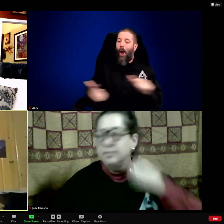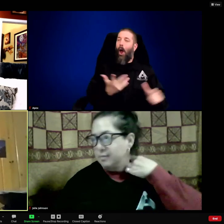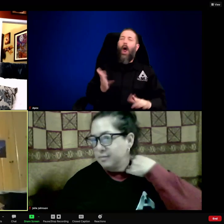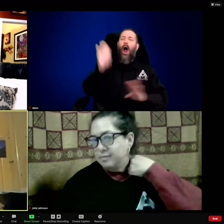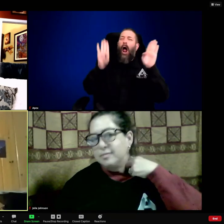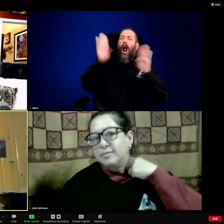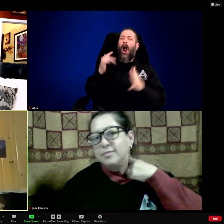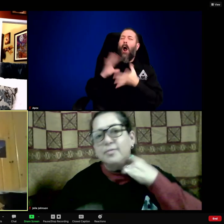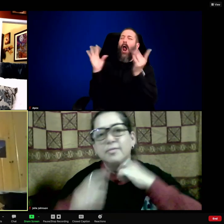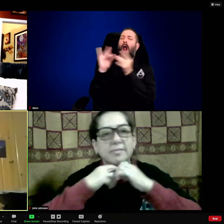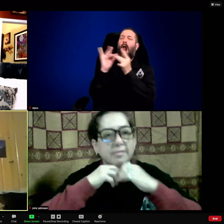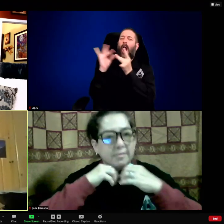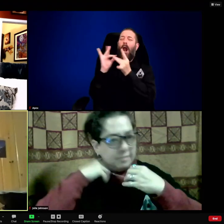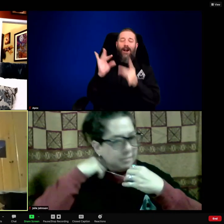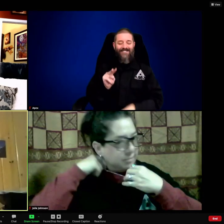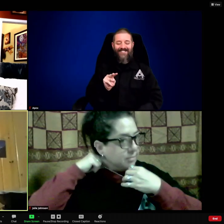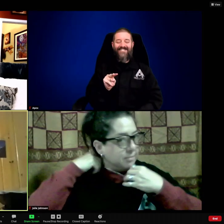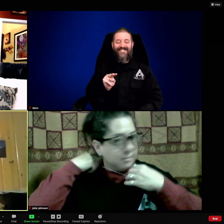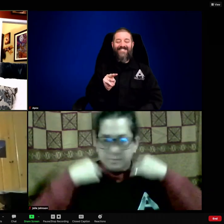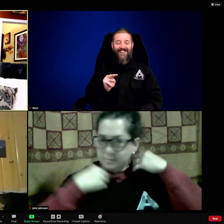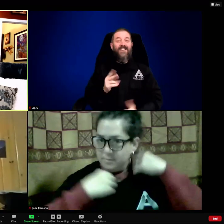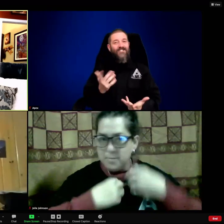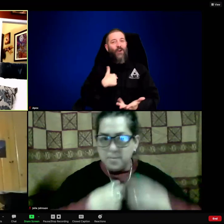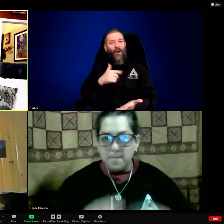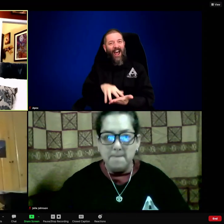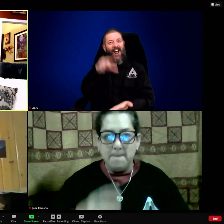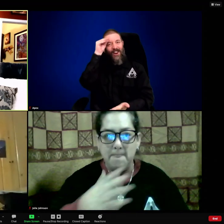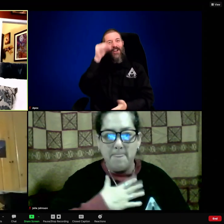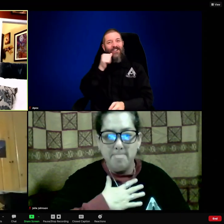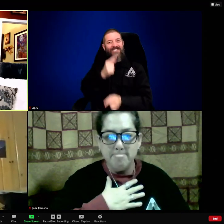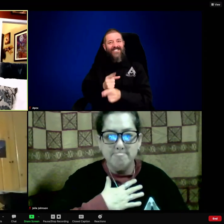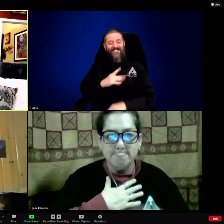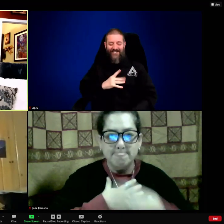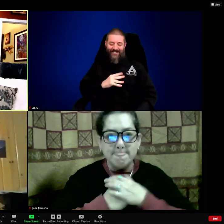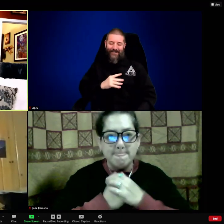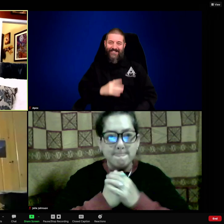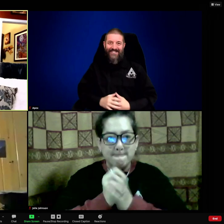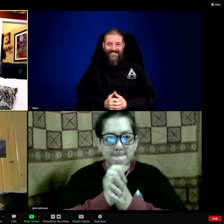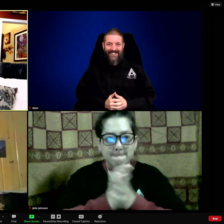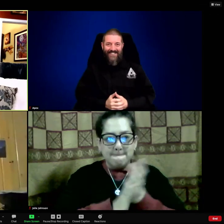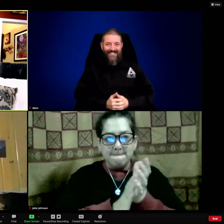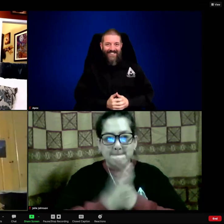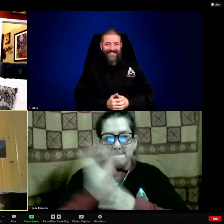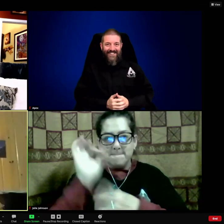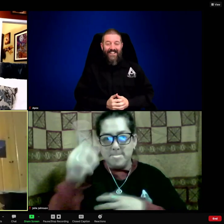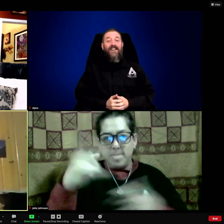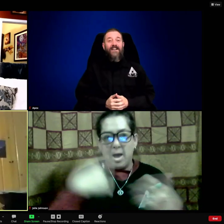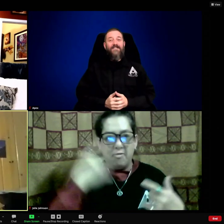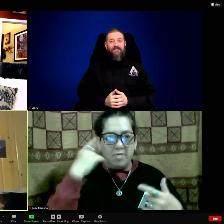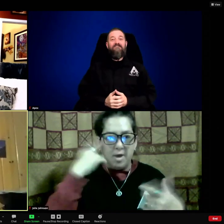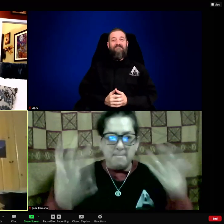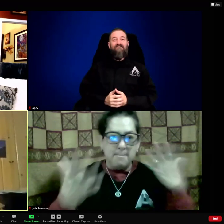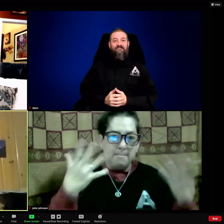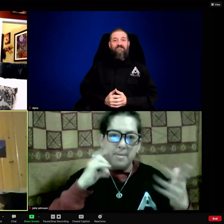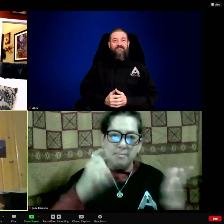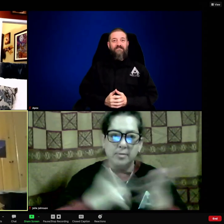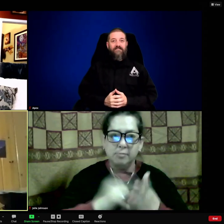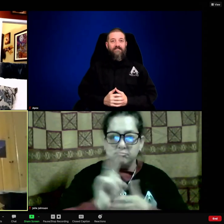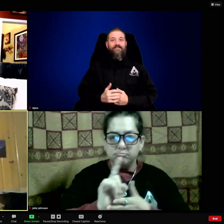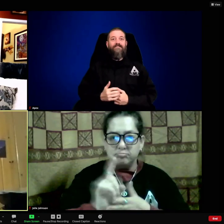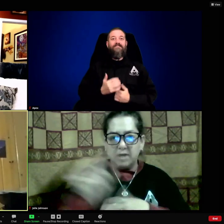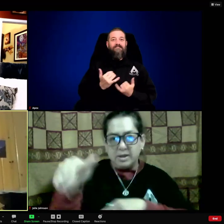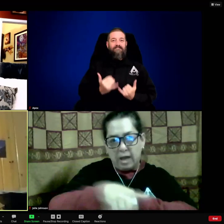And, you know, most of them raise their hand. And then, of course, the payoff question is how many of you have sisters that are really